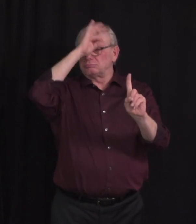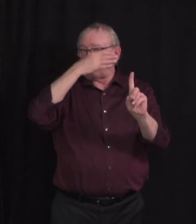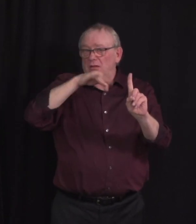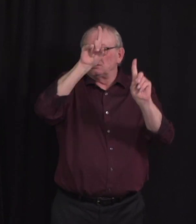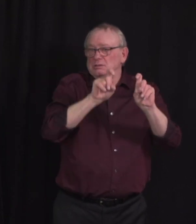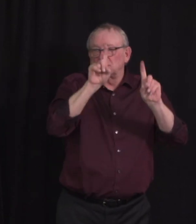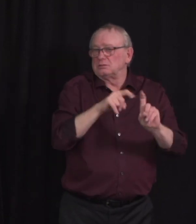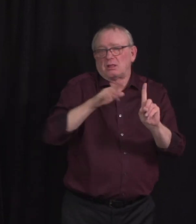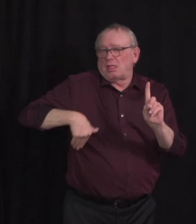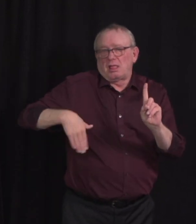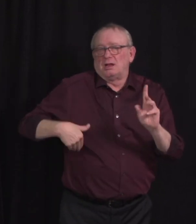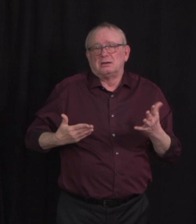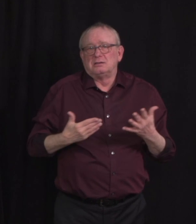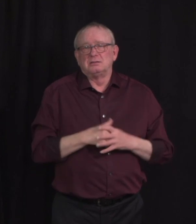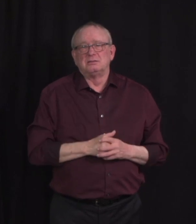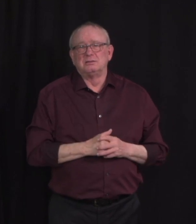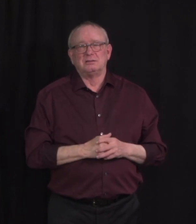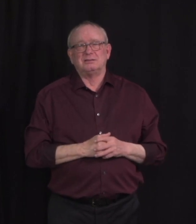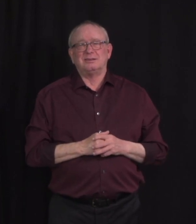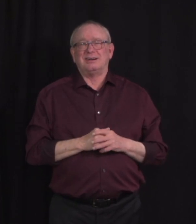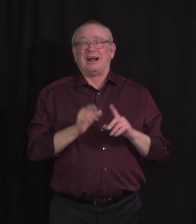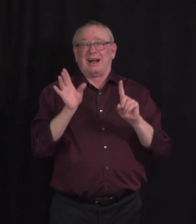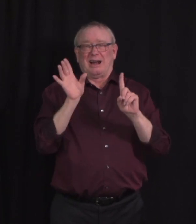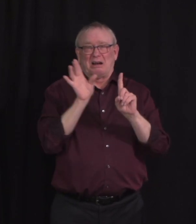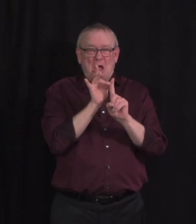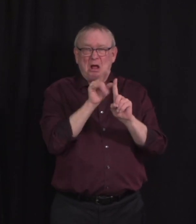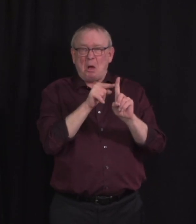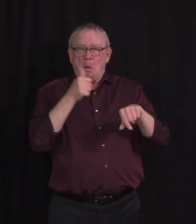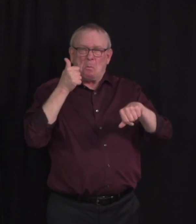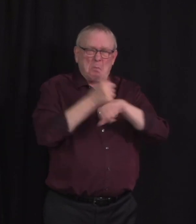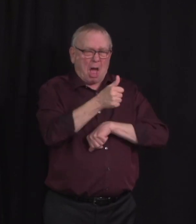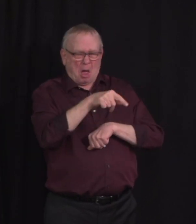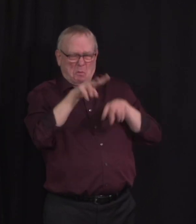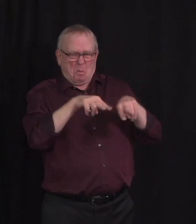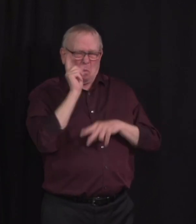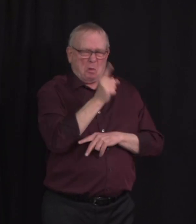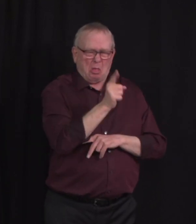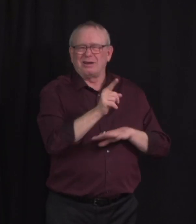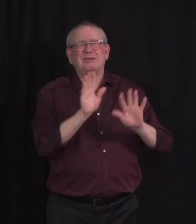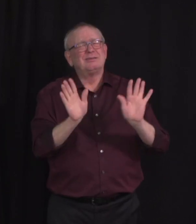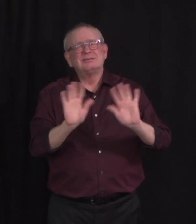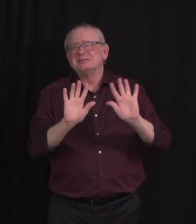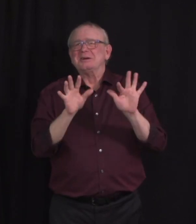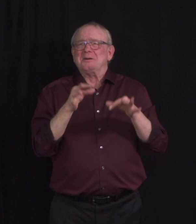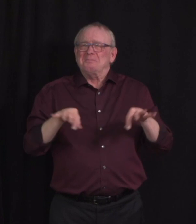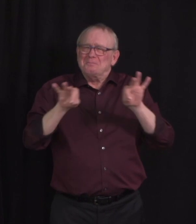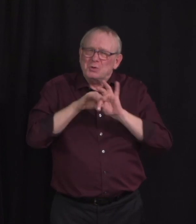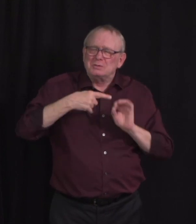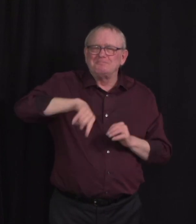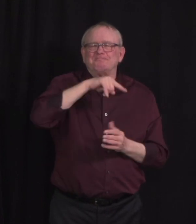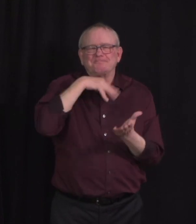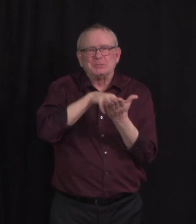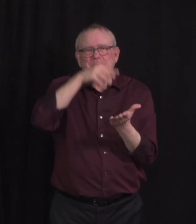It is meant to show just how quickly cases can spread and why it is so important that we follow both the detail and the